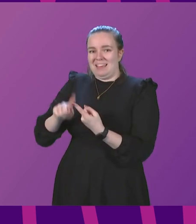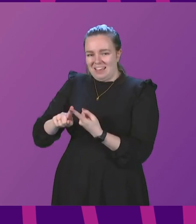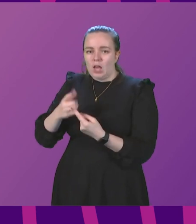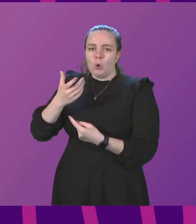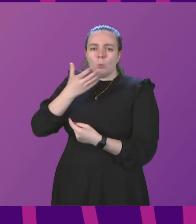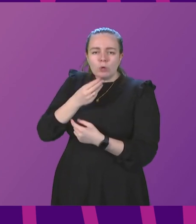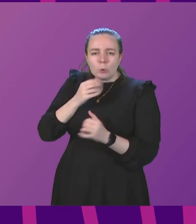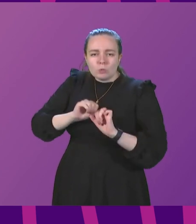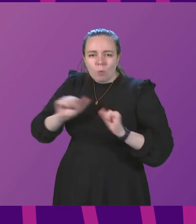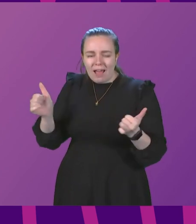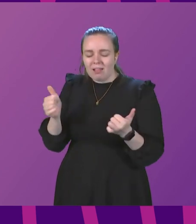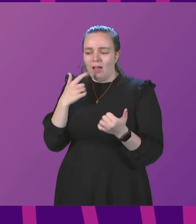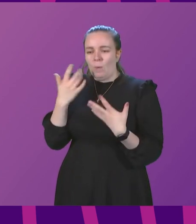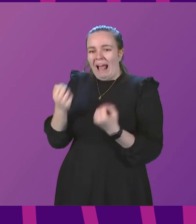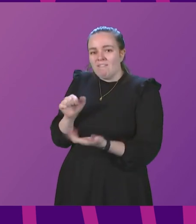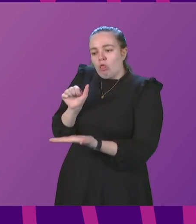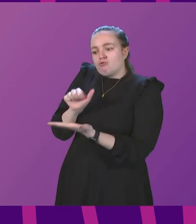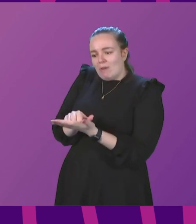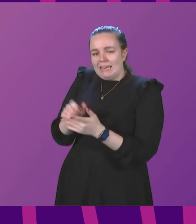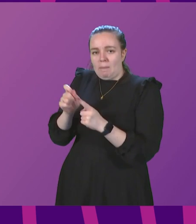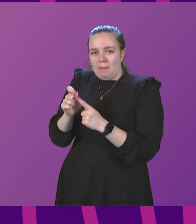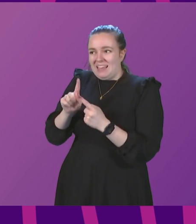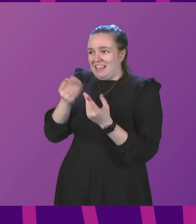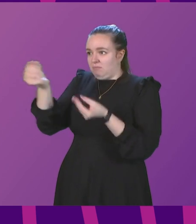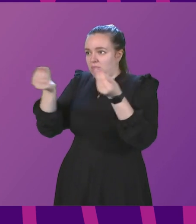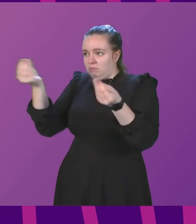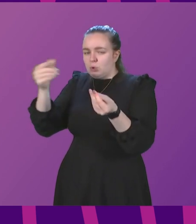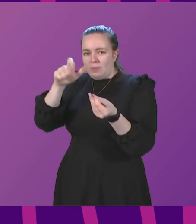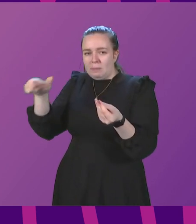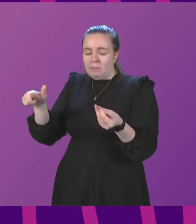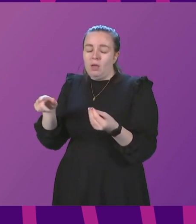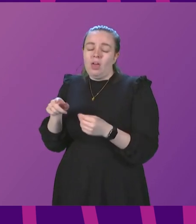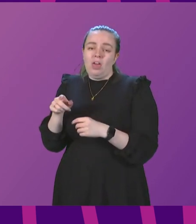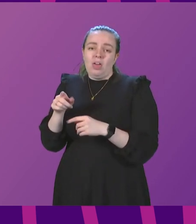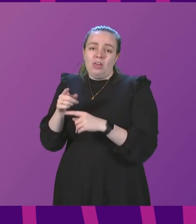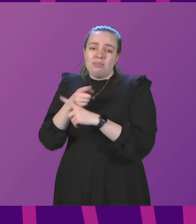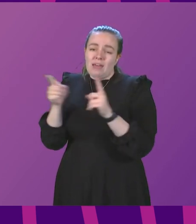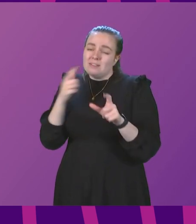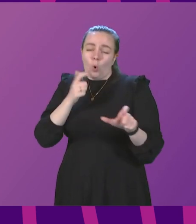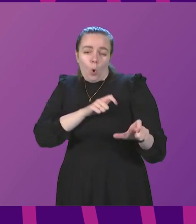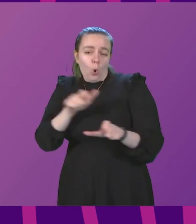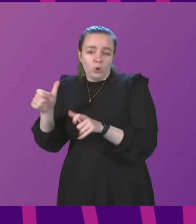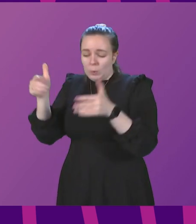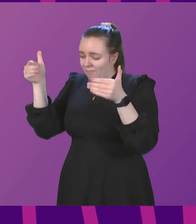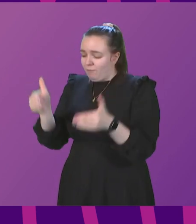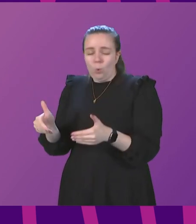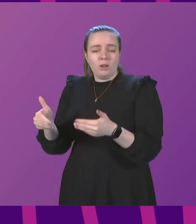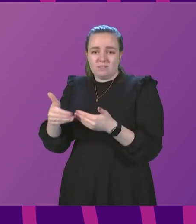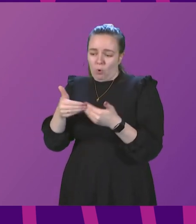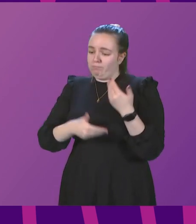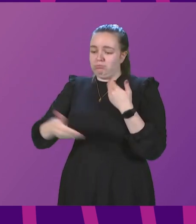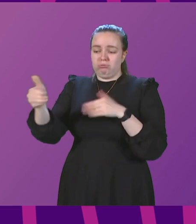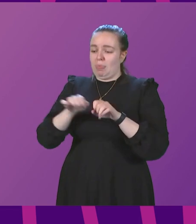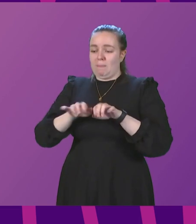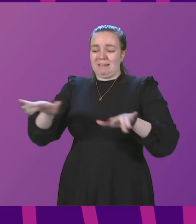we are getting the right PPE to the people who need it. That will be a matter of ongoing focus for as long as this